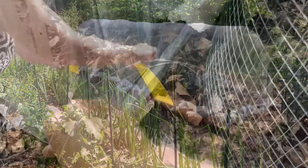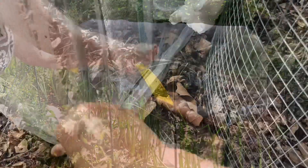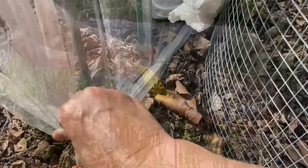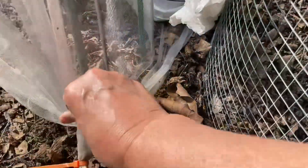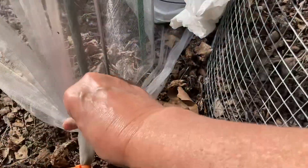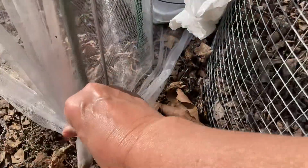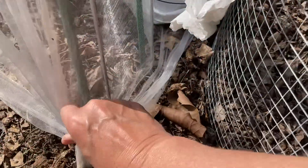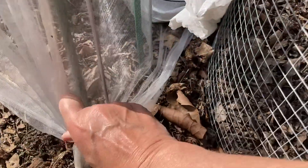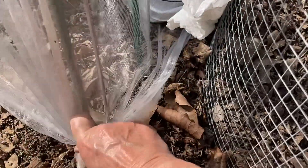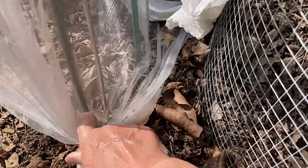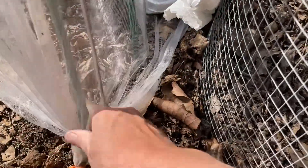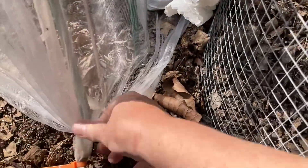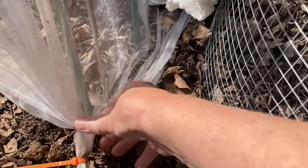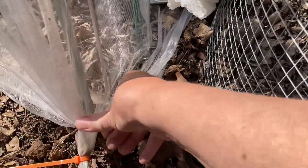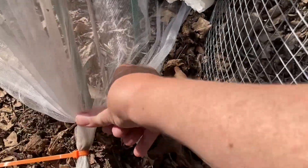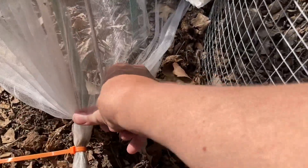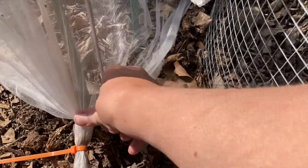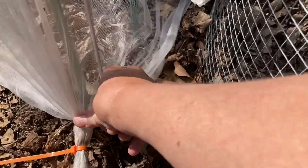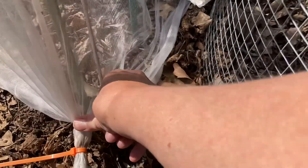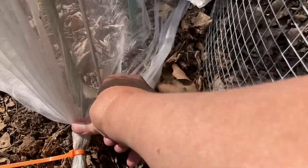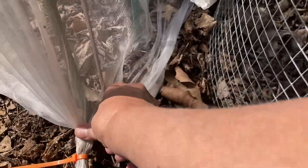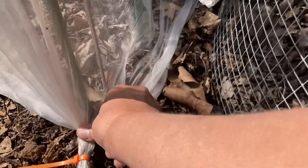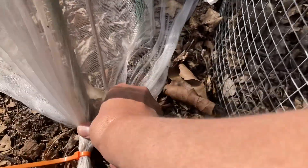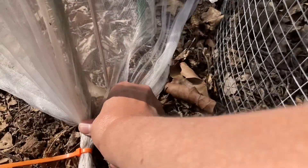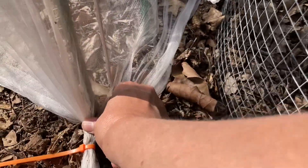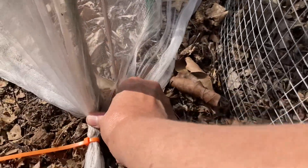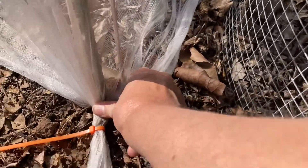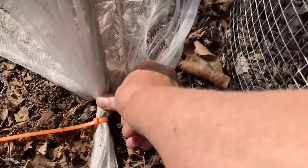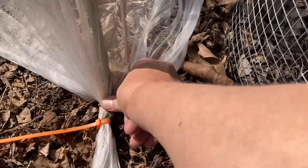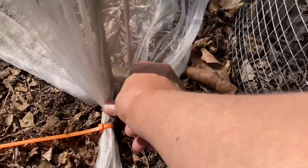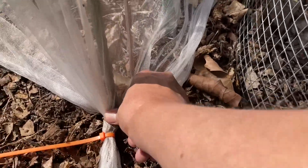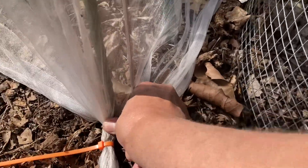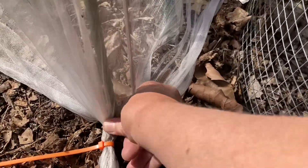it's it's it's